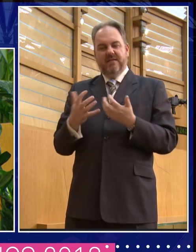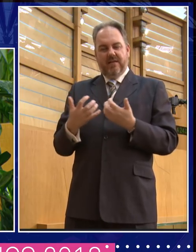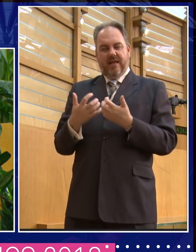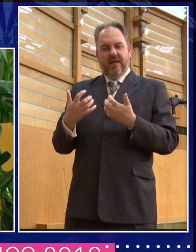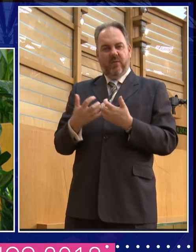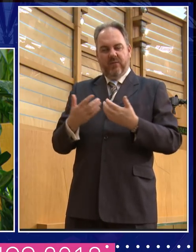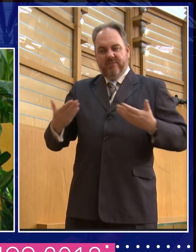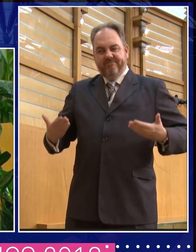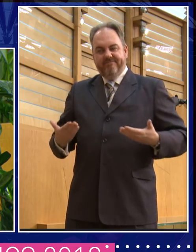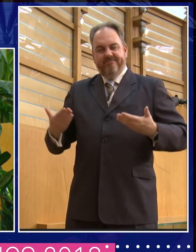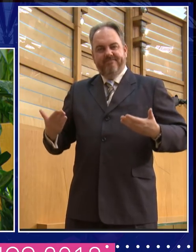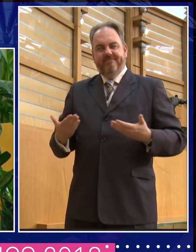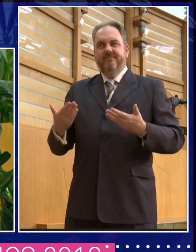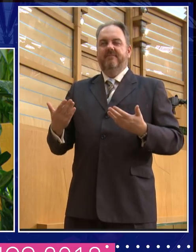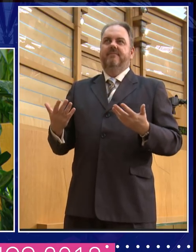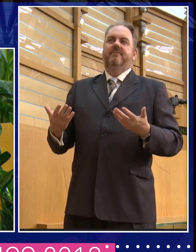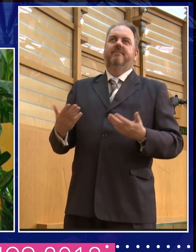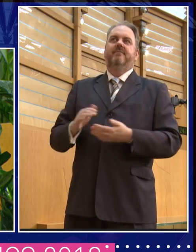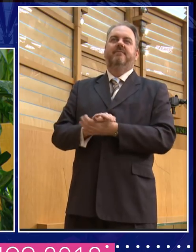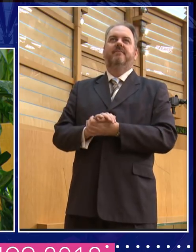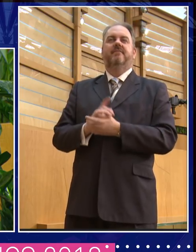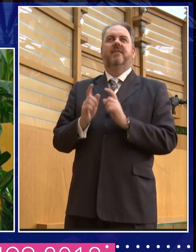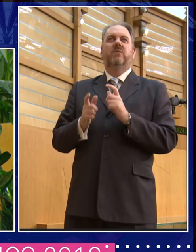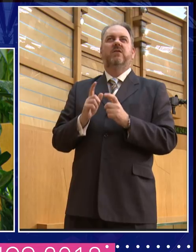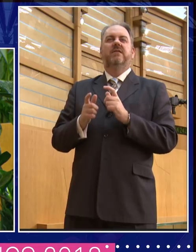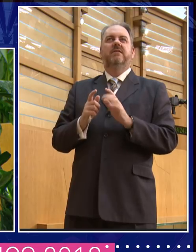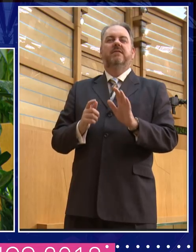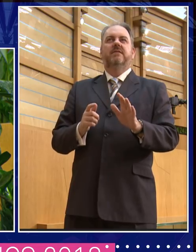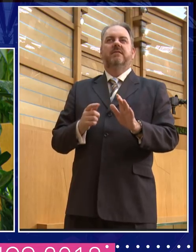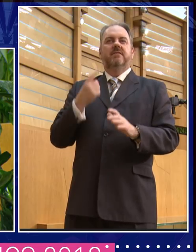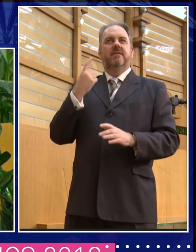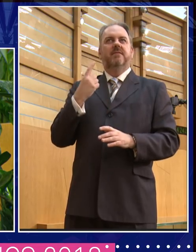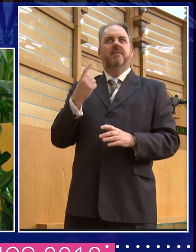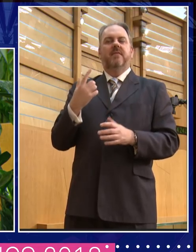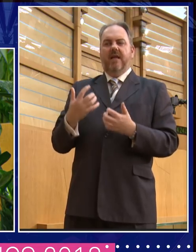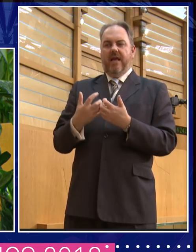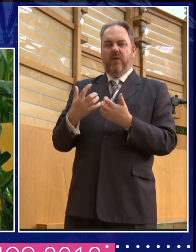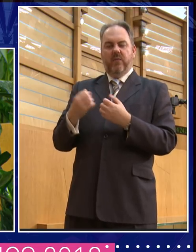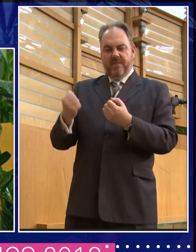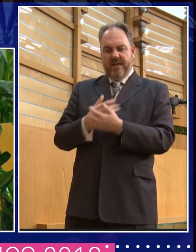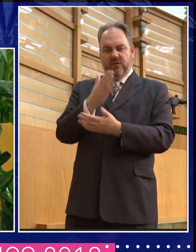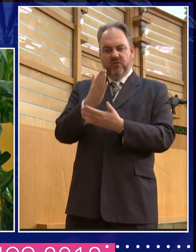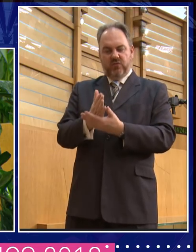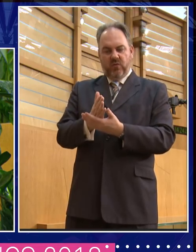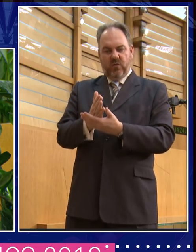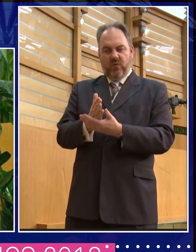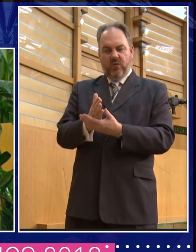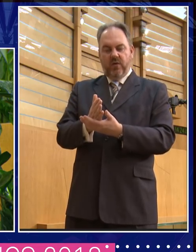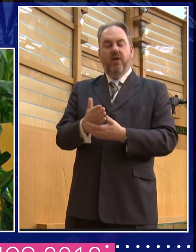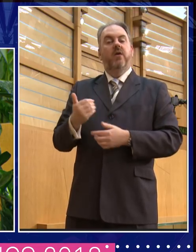not just about women's careers, but if you're going to provide a proper place for women in the film industry,